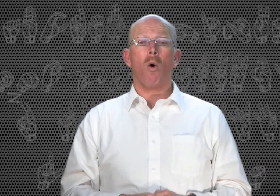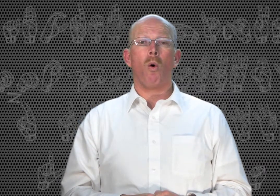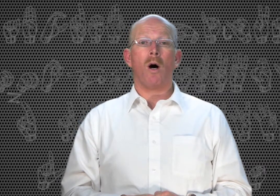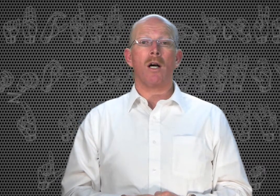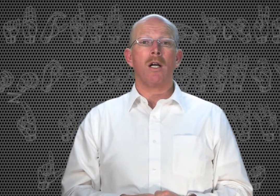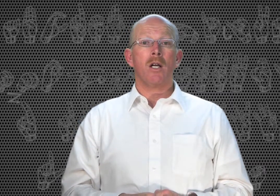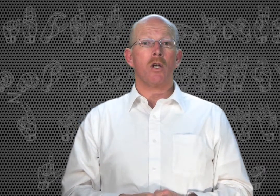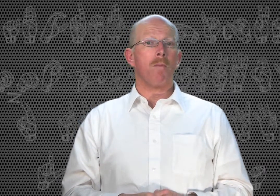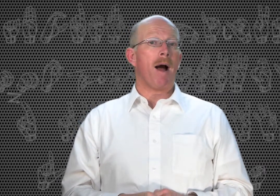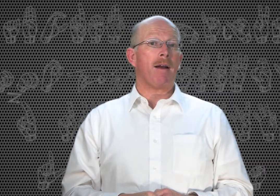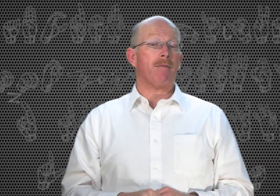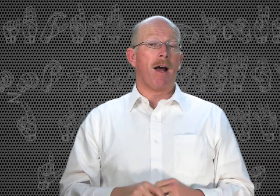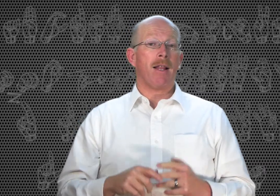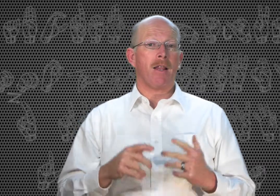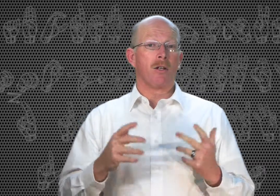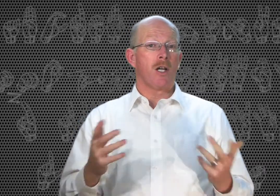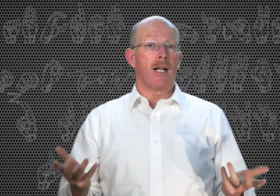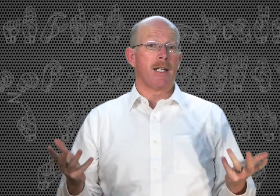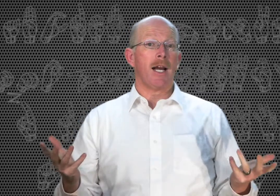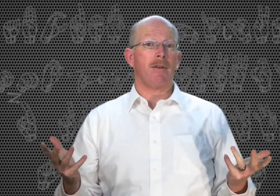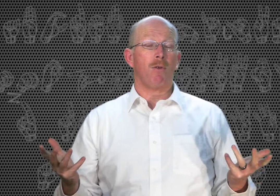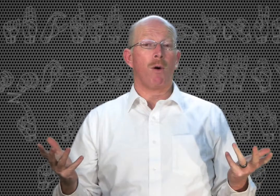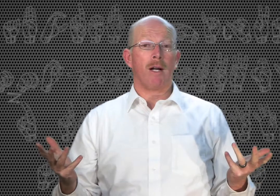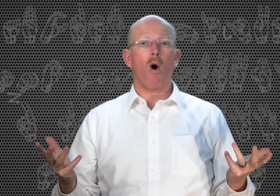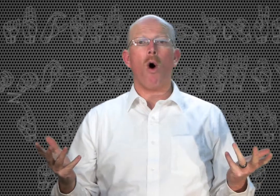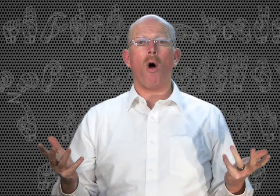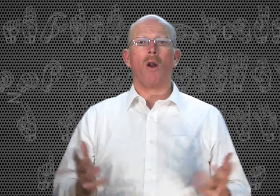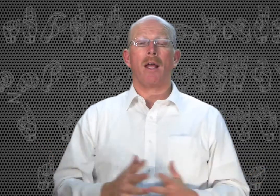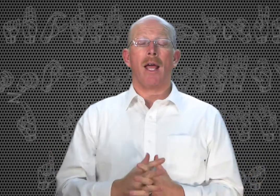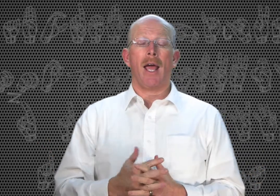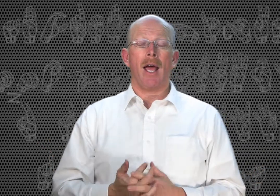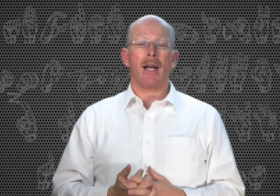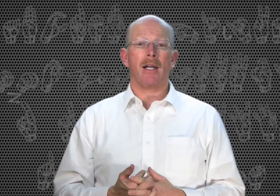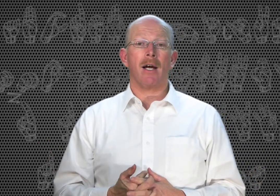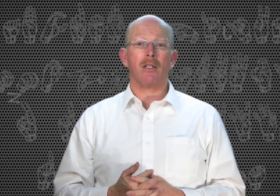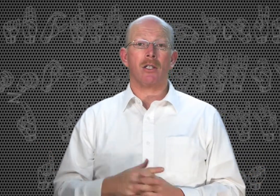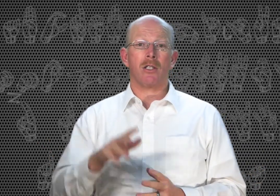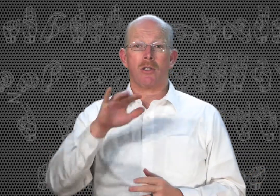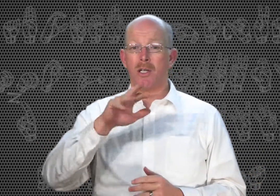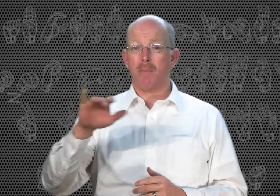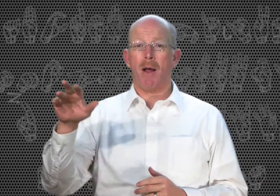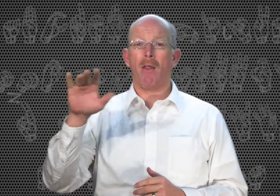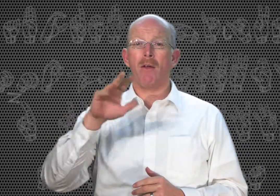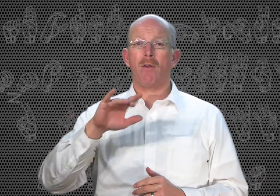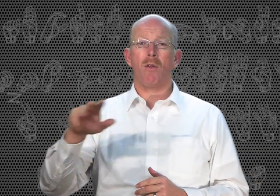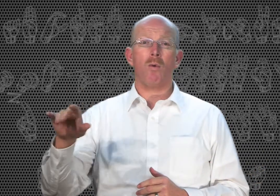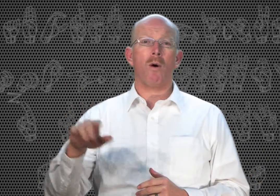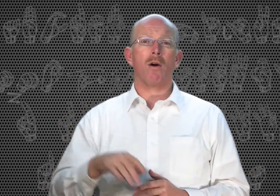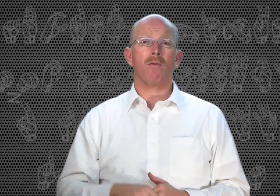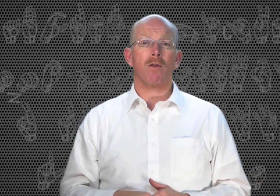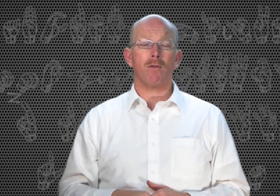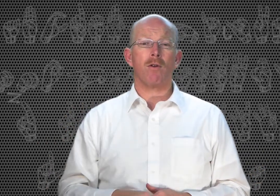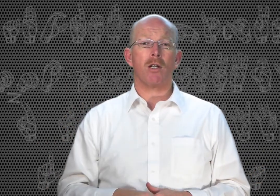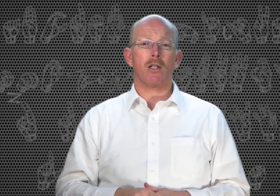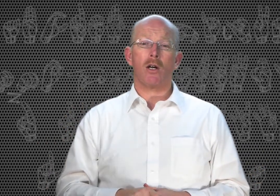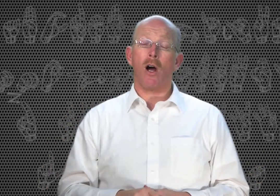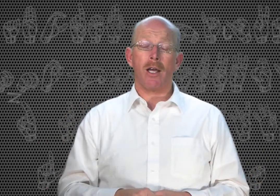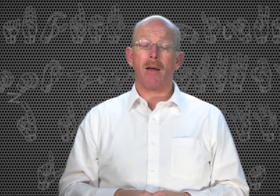Or you might find that there's not a sign for it at all. And just spell the word for the fruit that you're talking